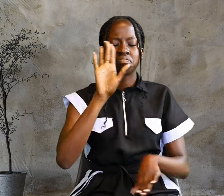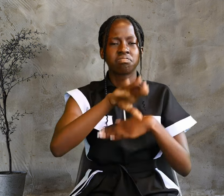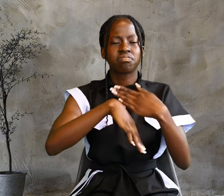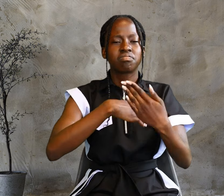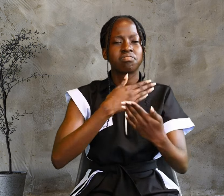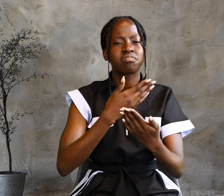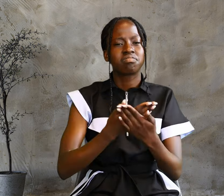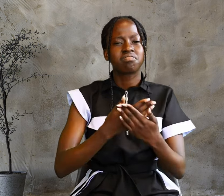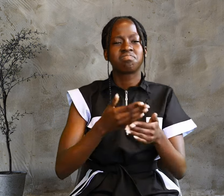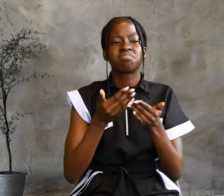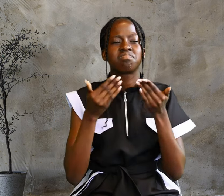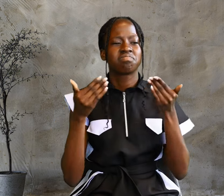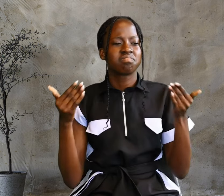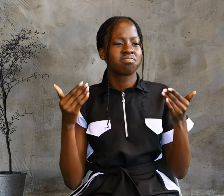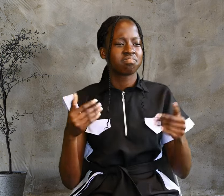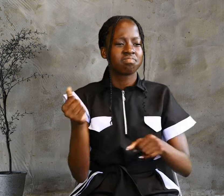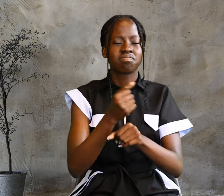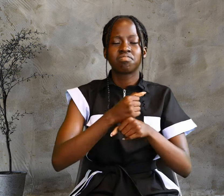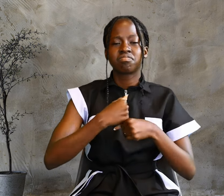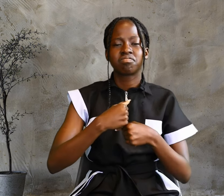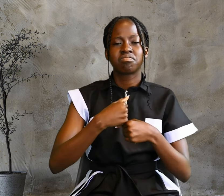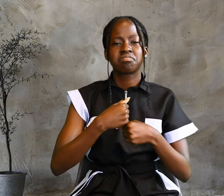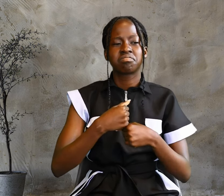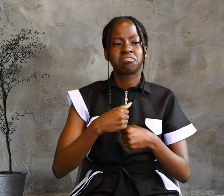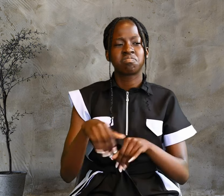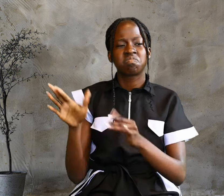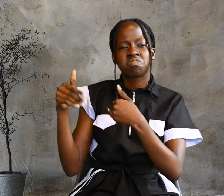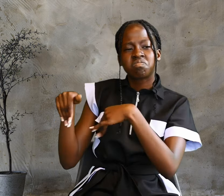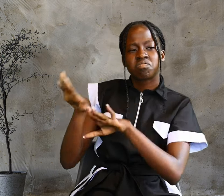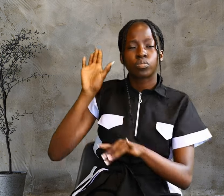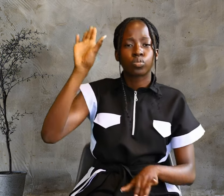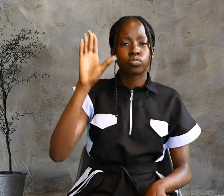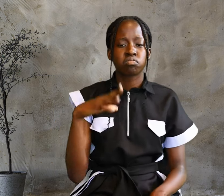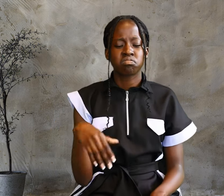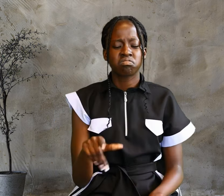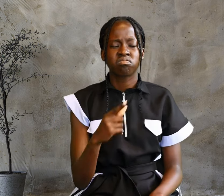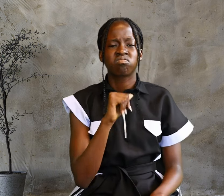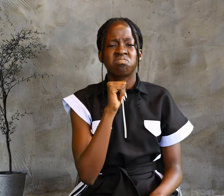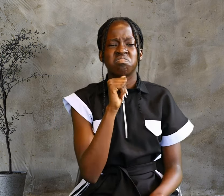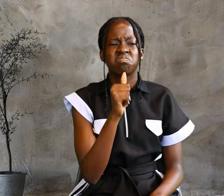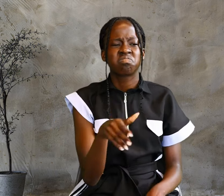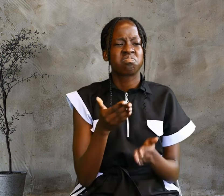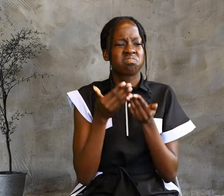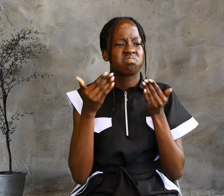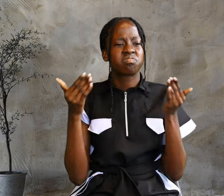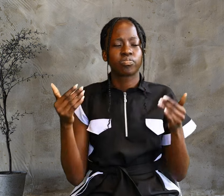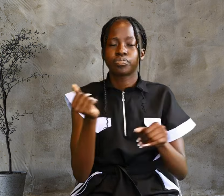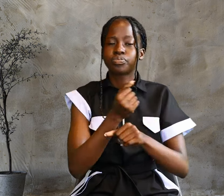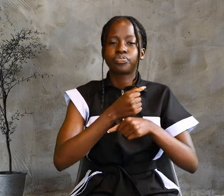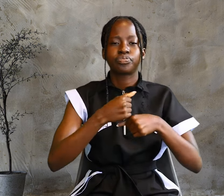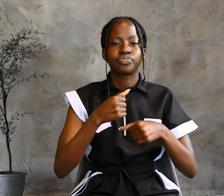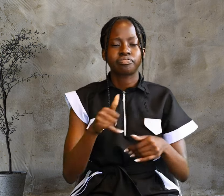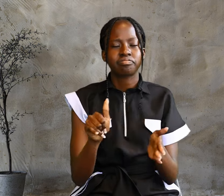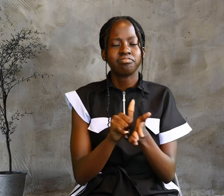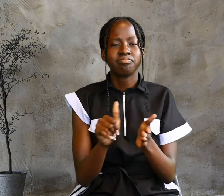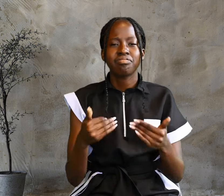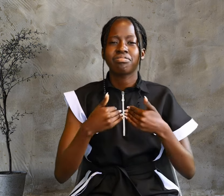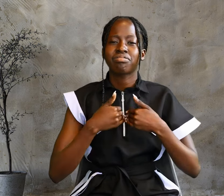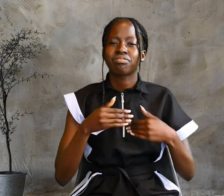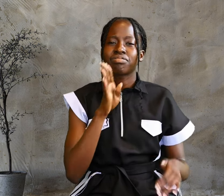all things were made. Without Him nothing was made that has been